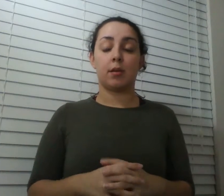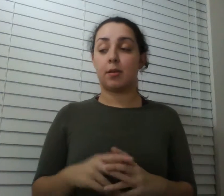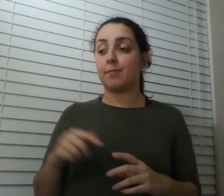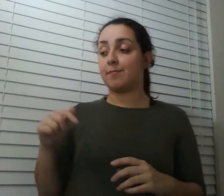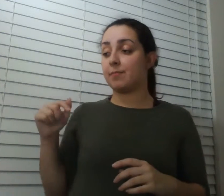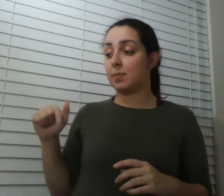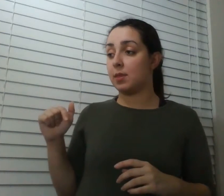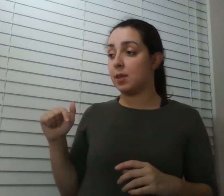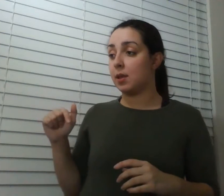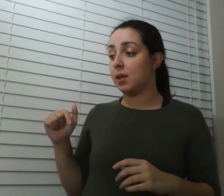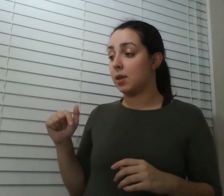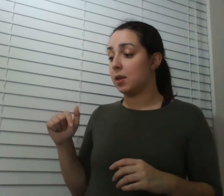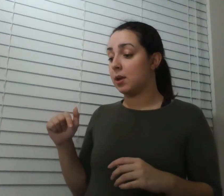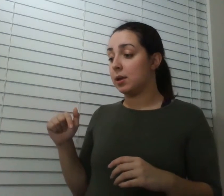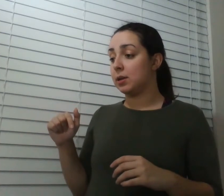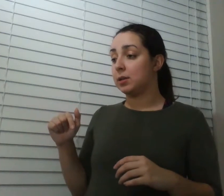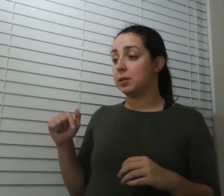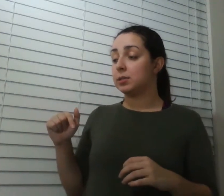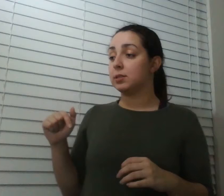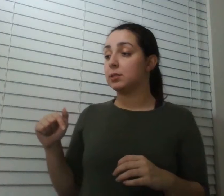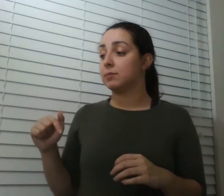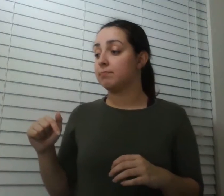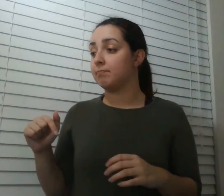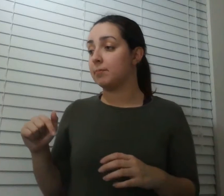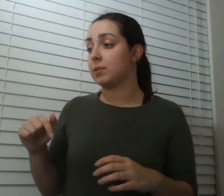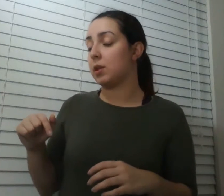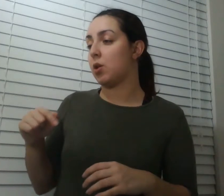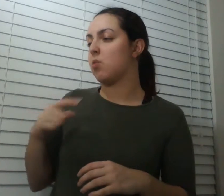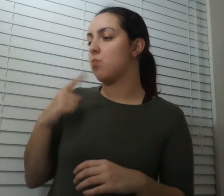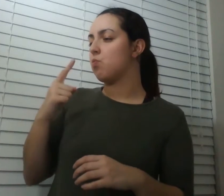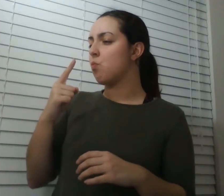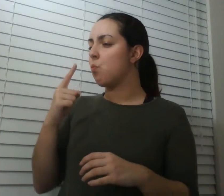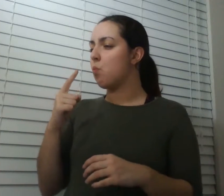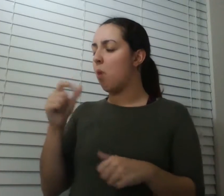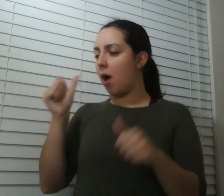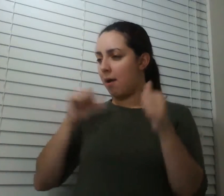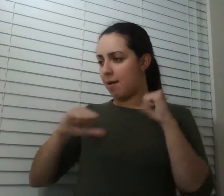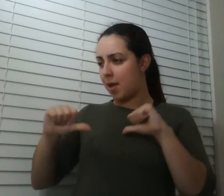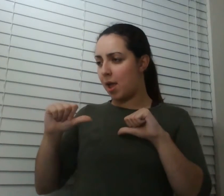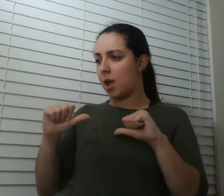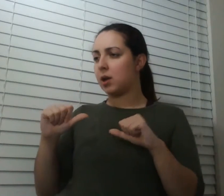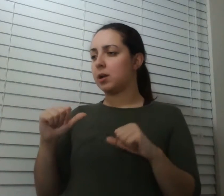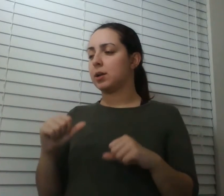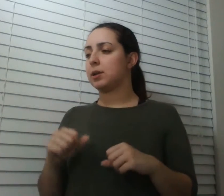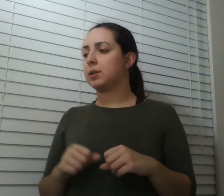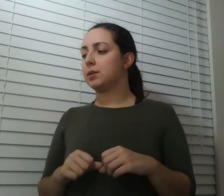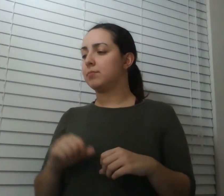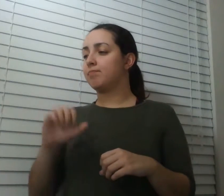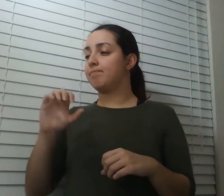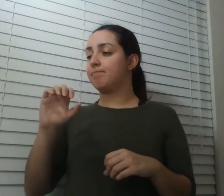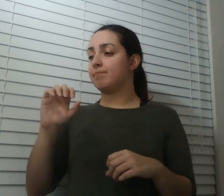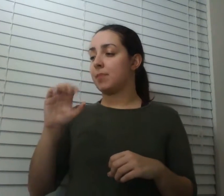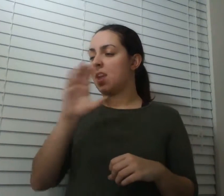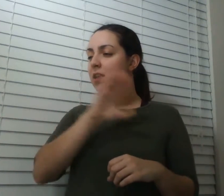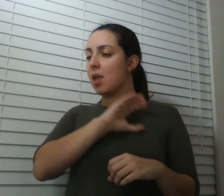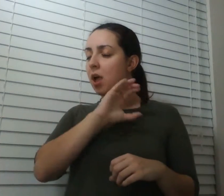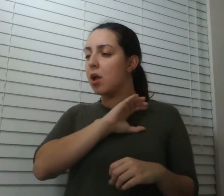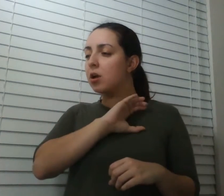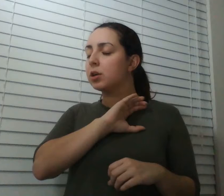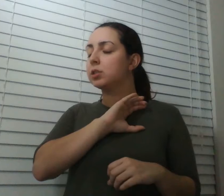for the next 50 minutes it's like a one-act play with characters and plot and they can't stop can't break and